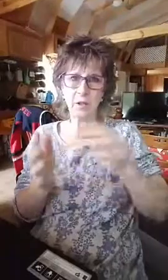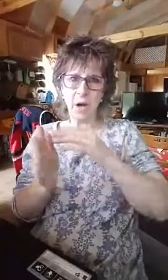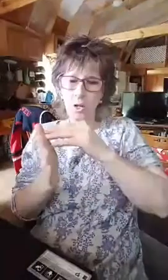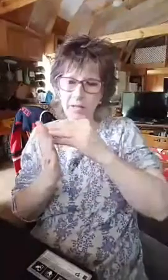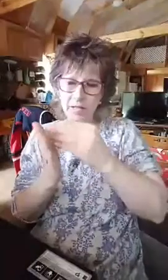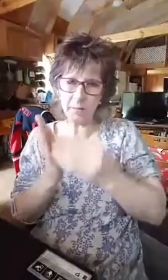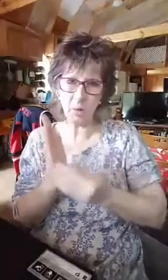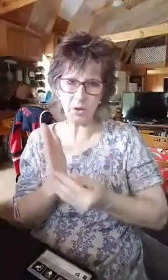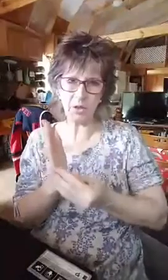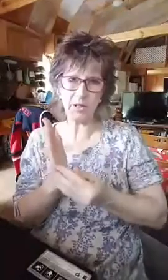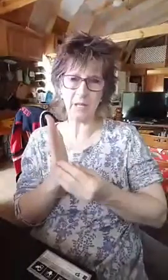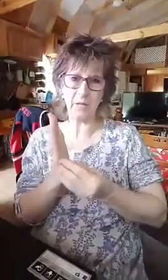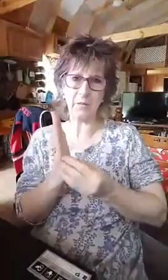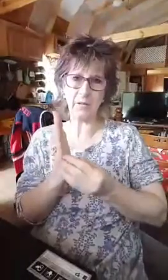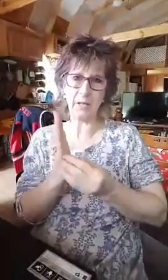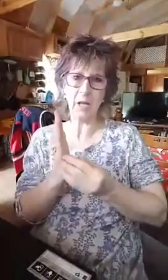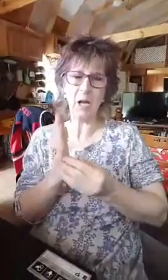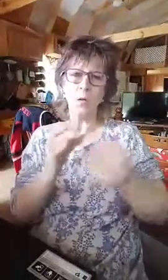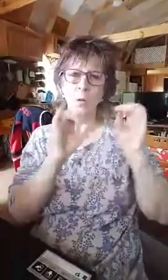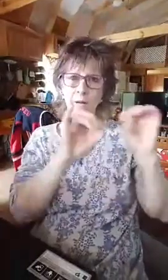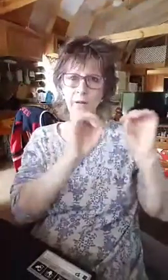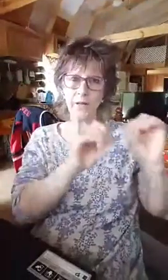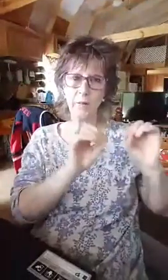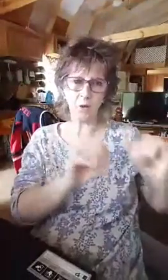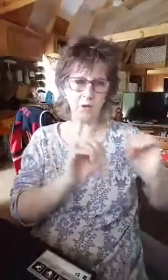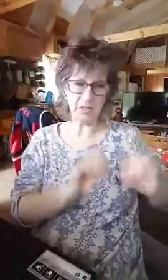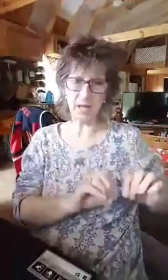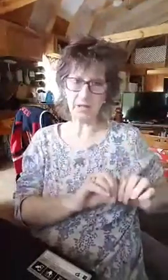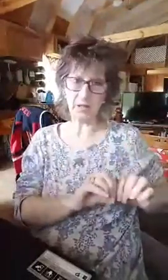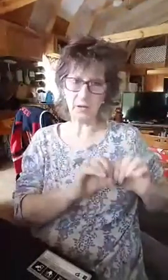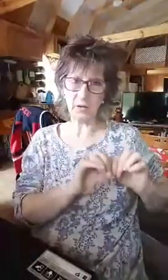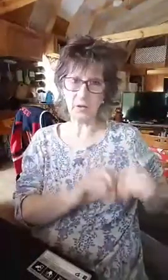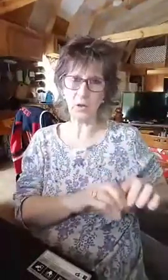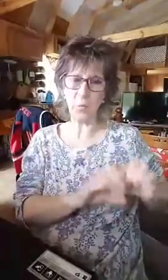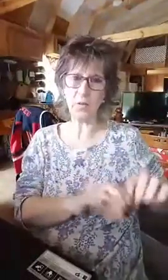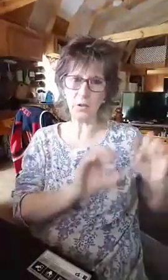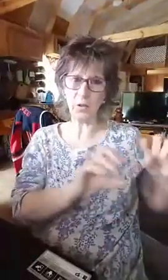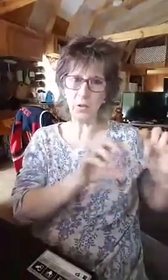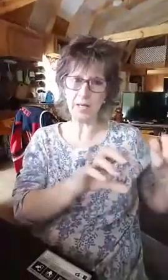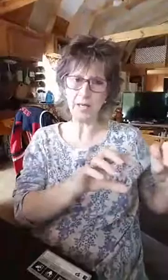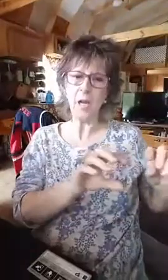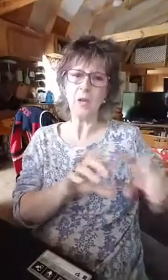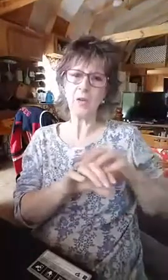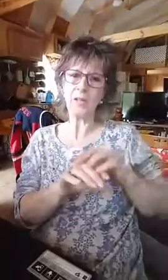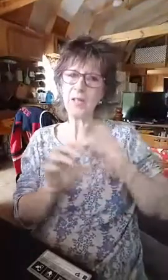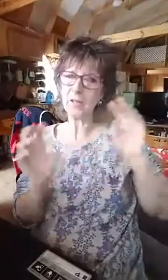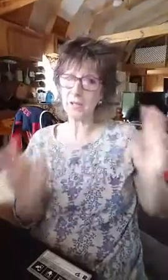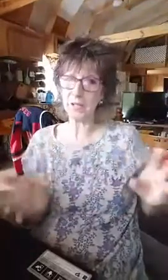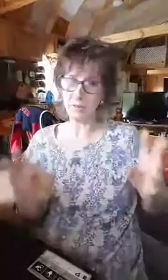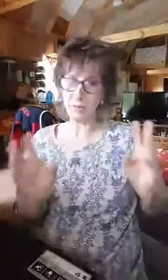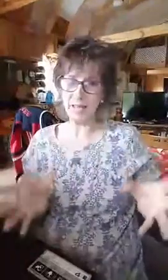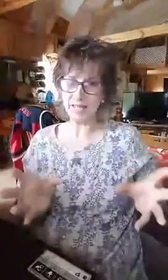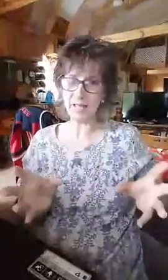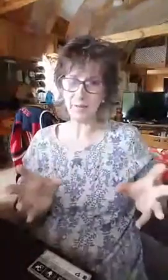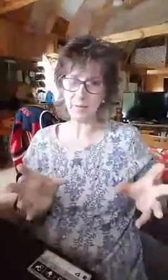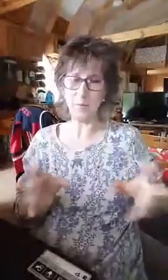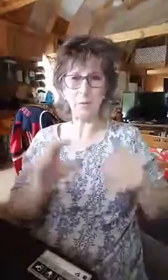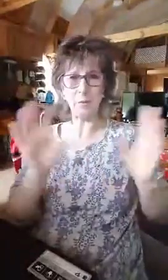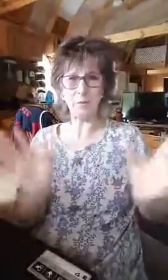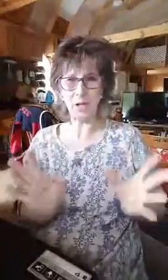all these emotions that you're feeling, write those emotions down. So those are open doorways. Those are things you need to repent of. Remember we were talking